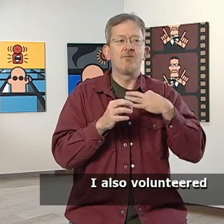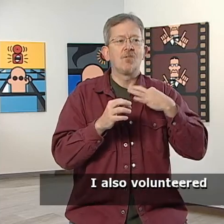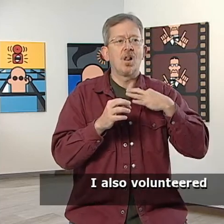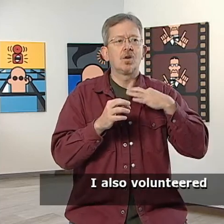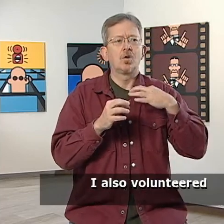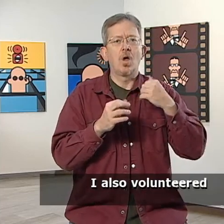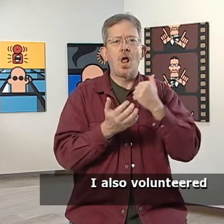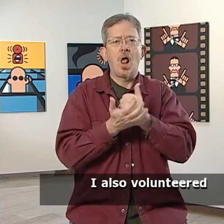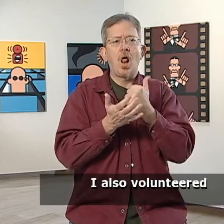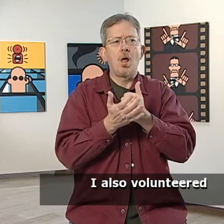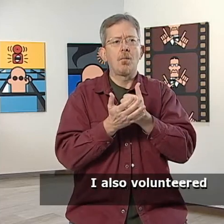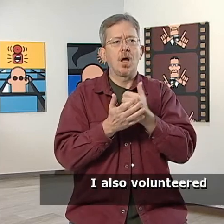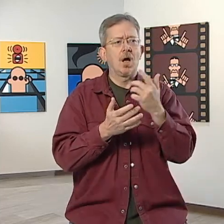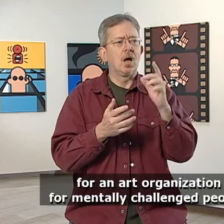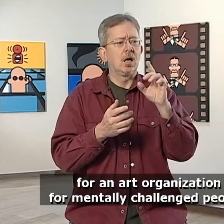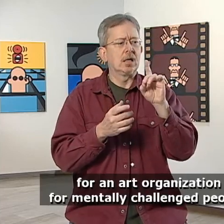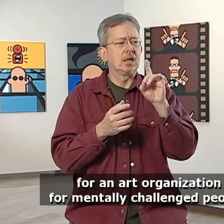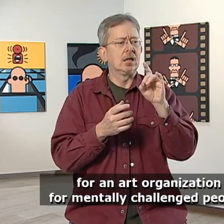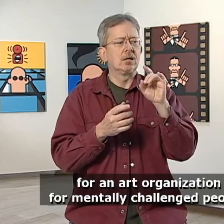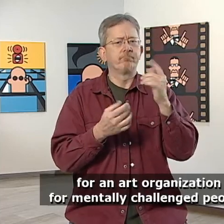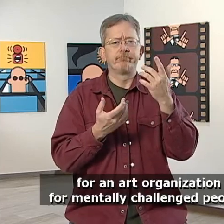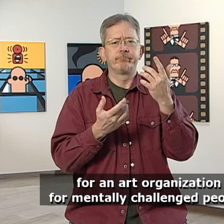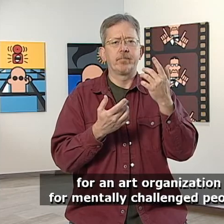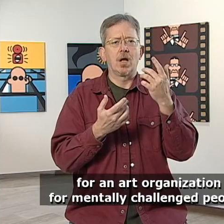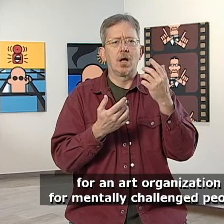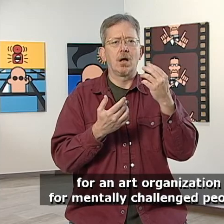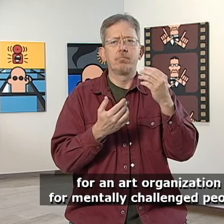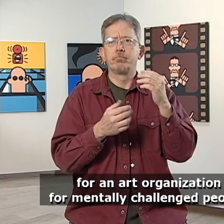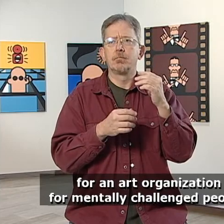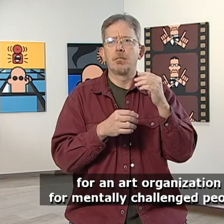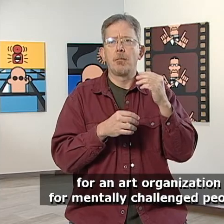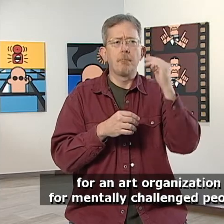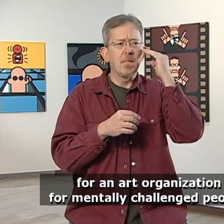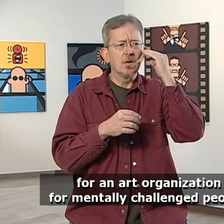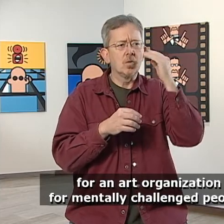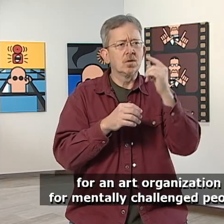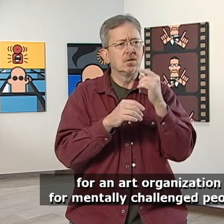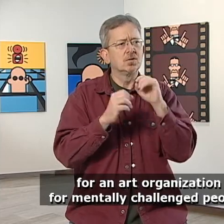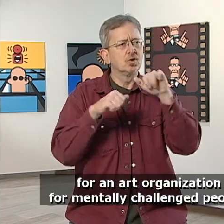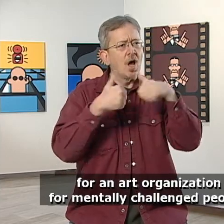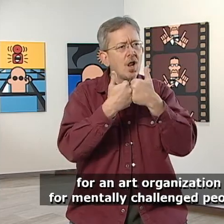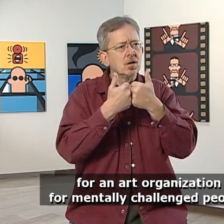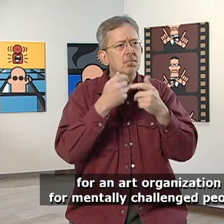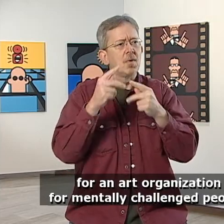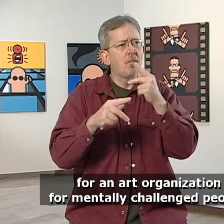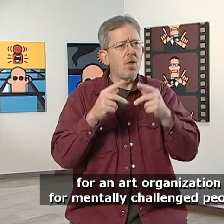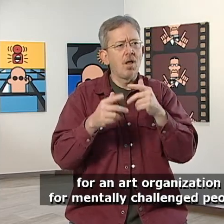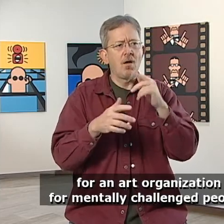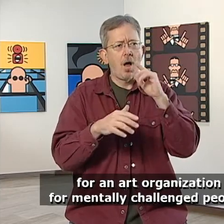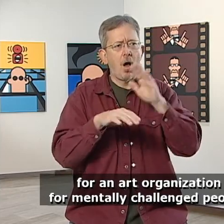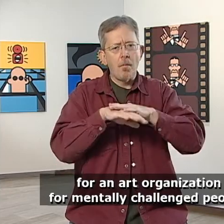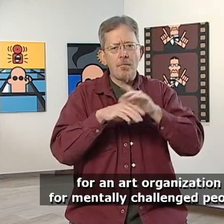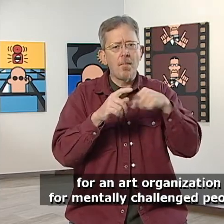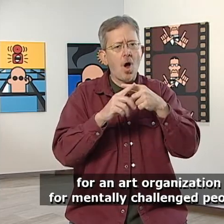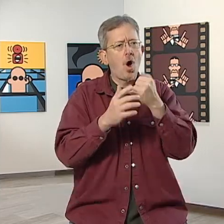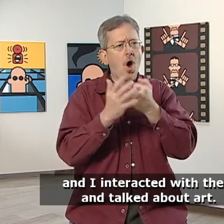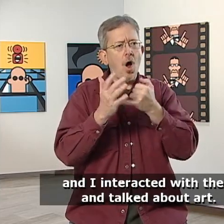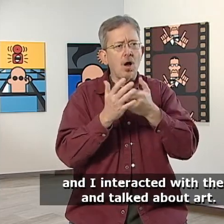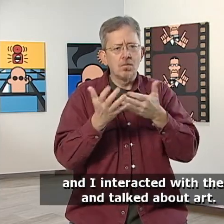I also volunteered for an art organization for mentally challenged people,